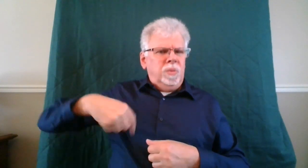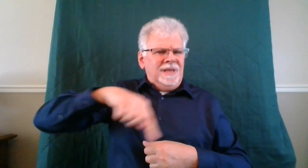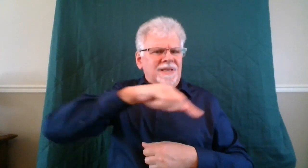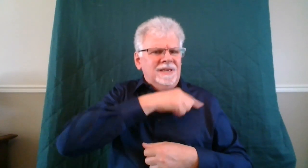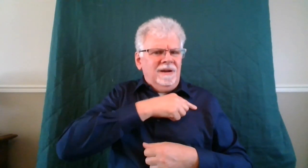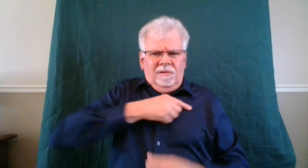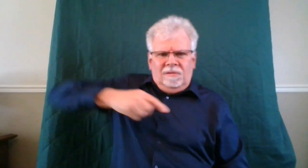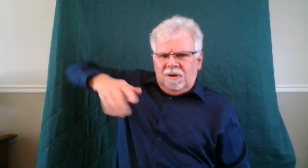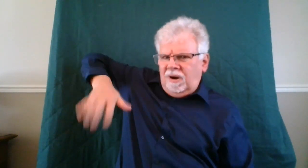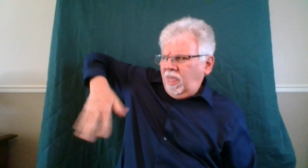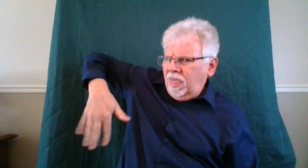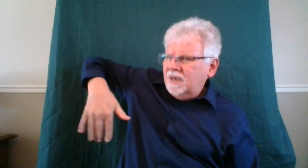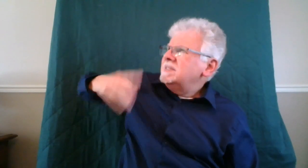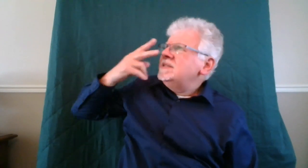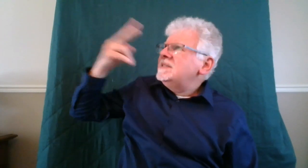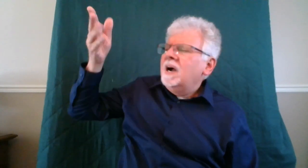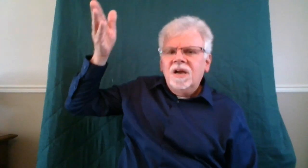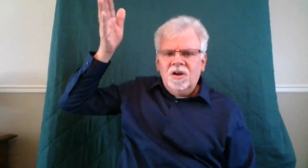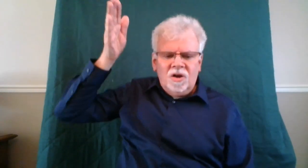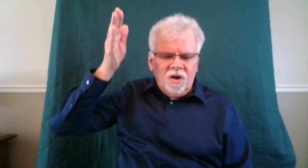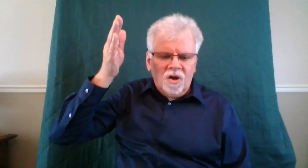No one has ever seen God.